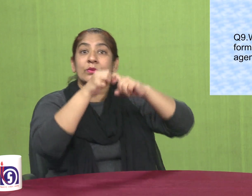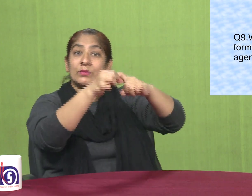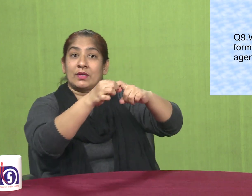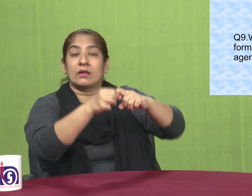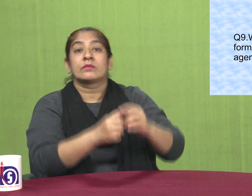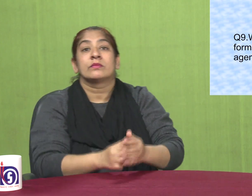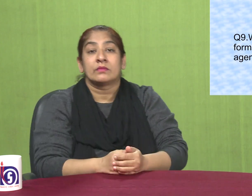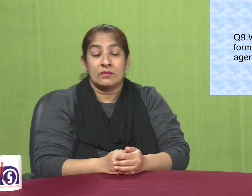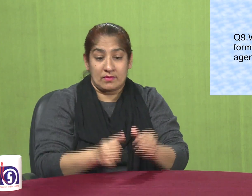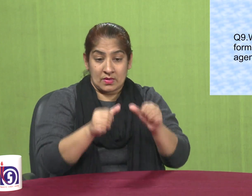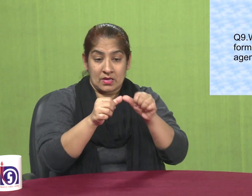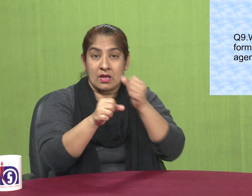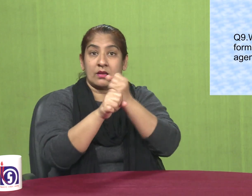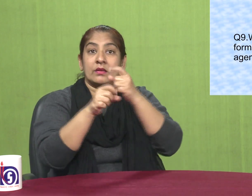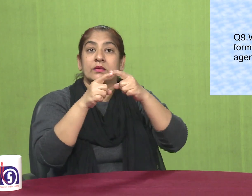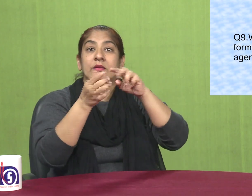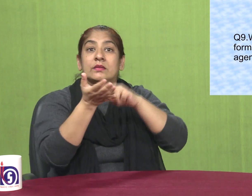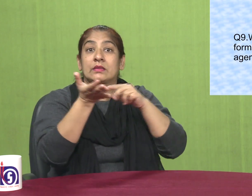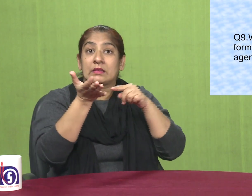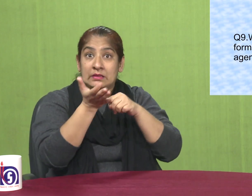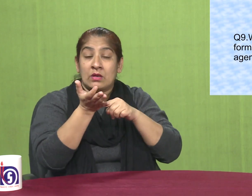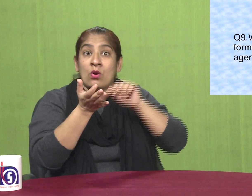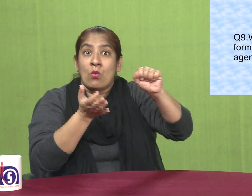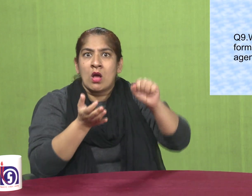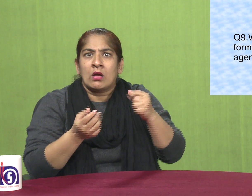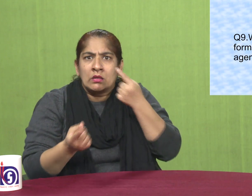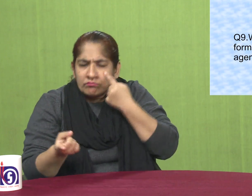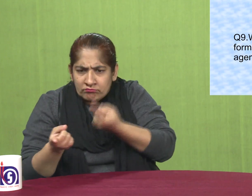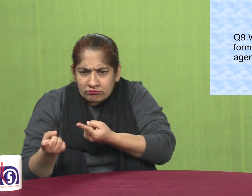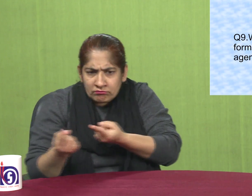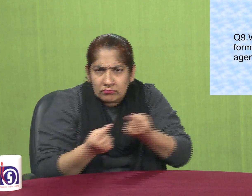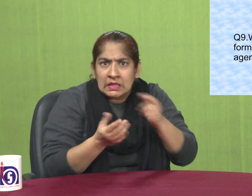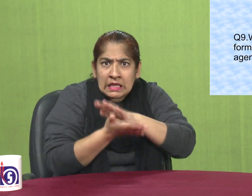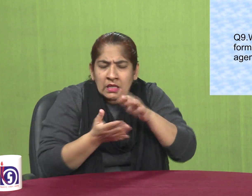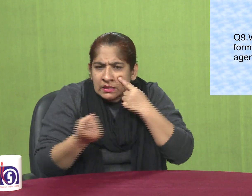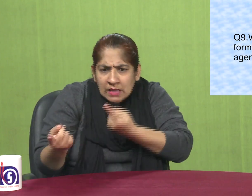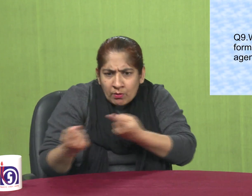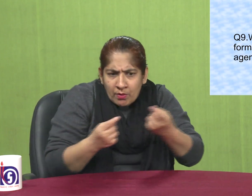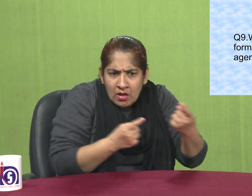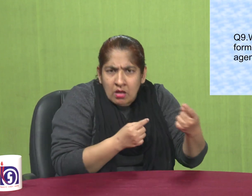what are the formalities of clearing agent